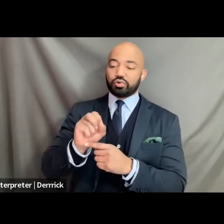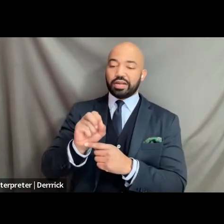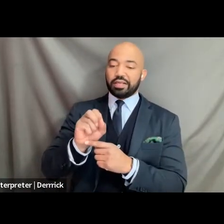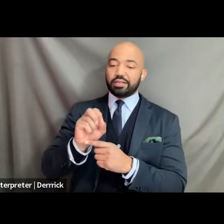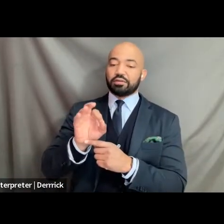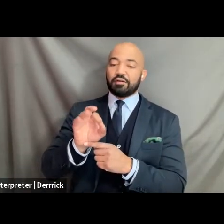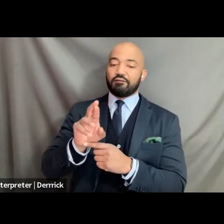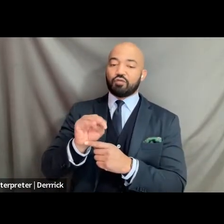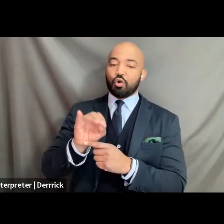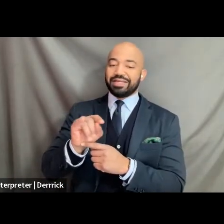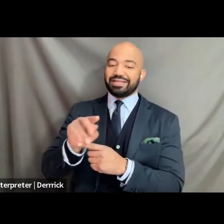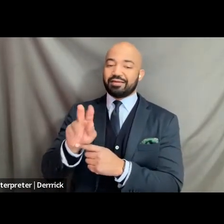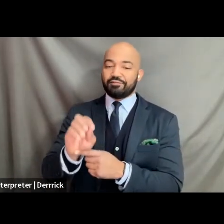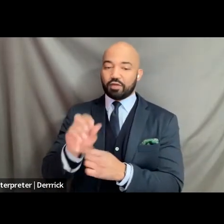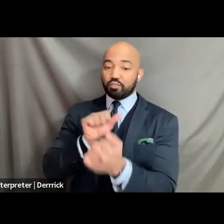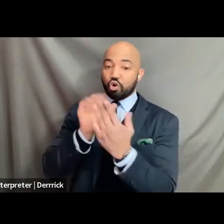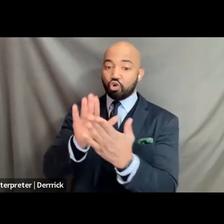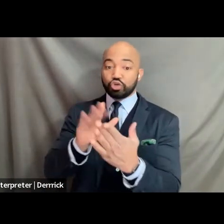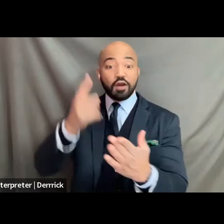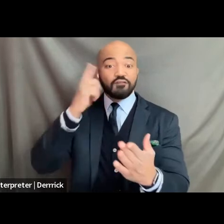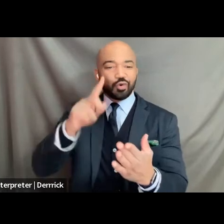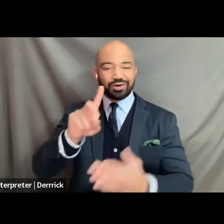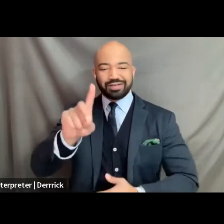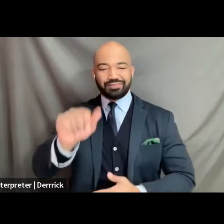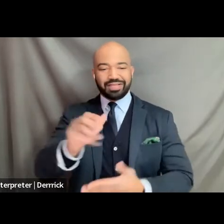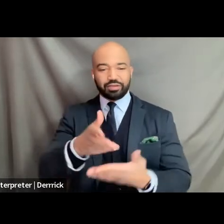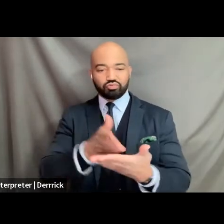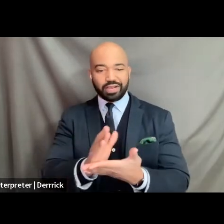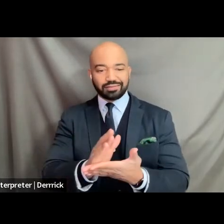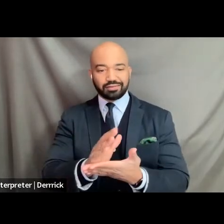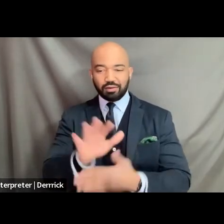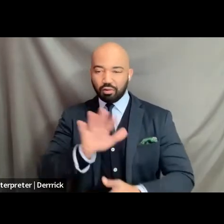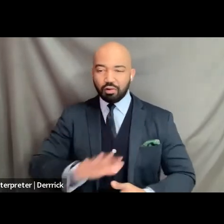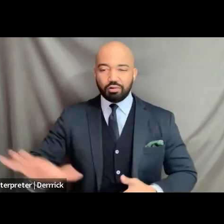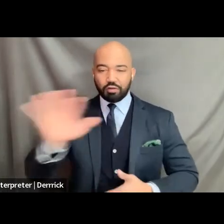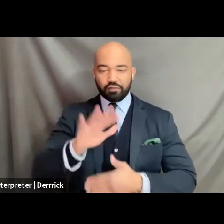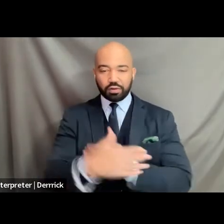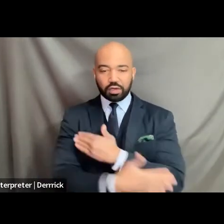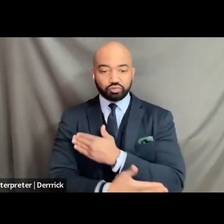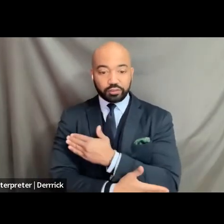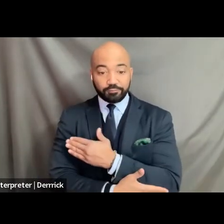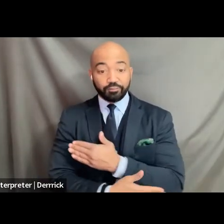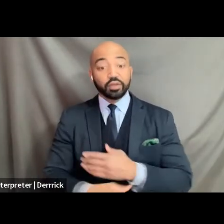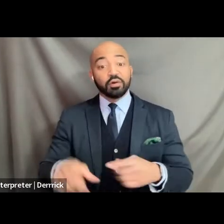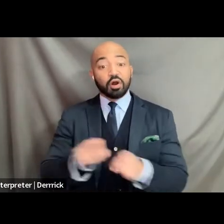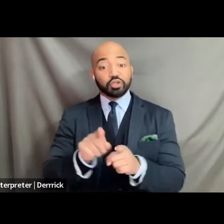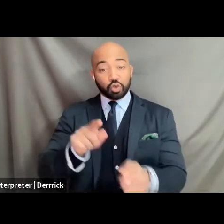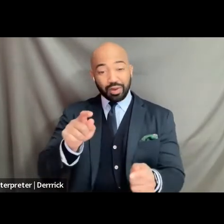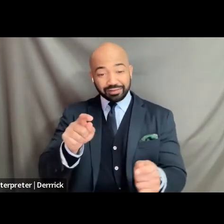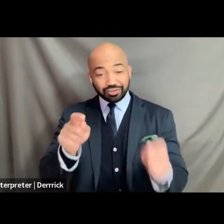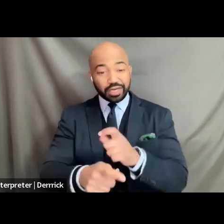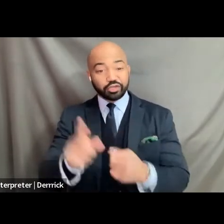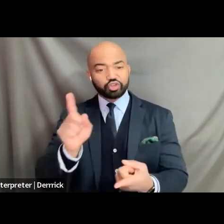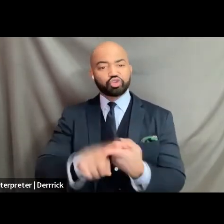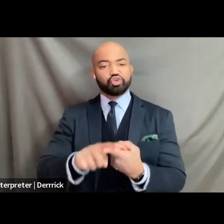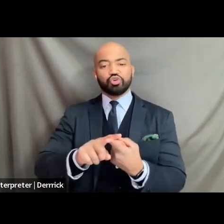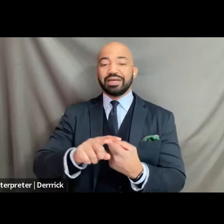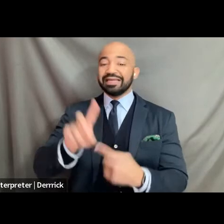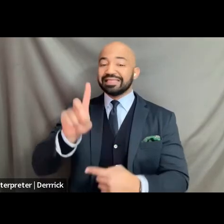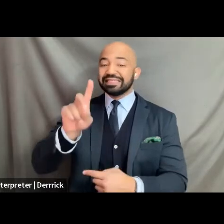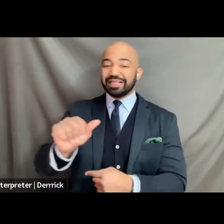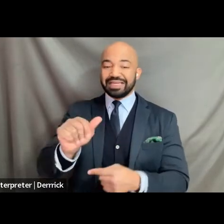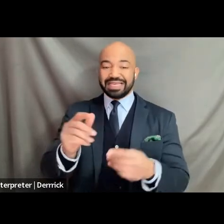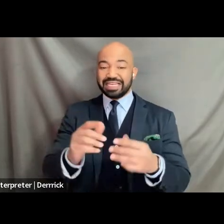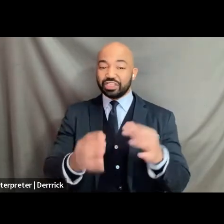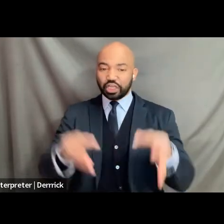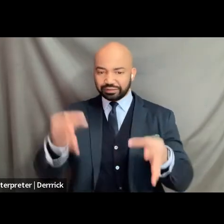disability rights in this nation an evolution to disability justice and when i say disability justice i mean the